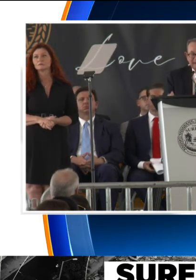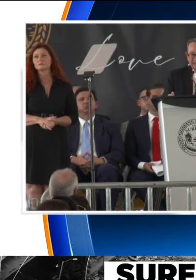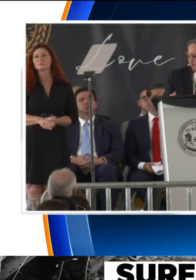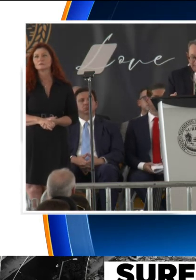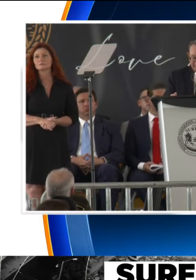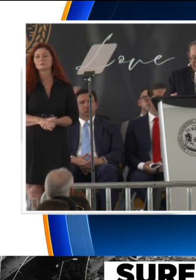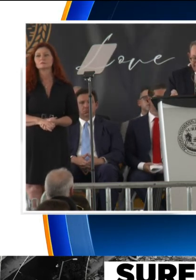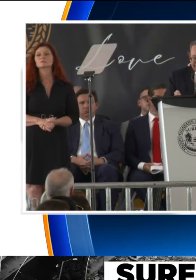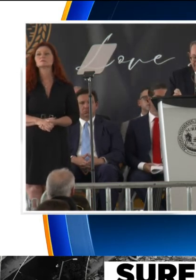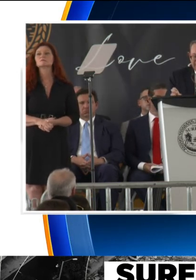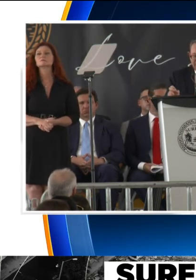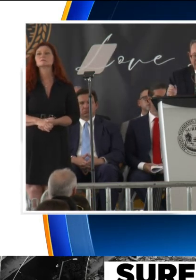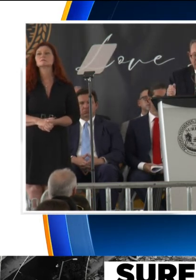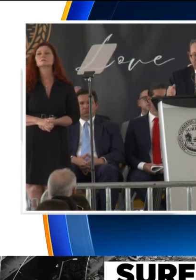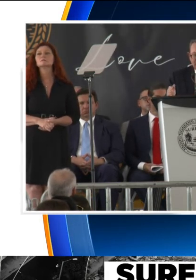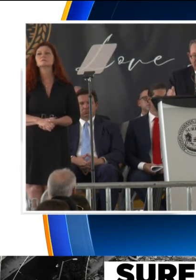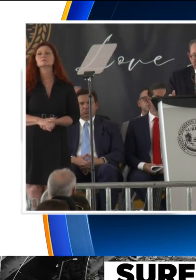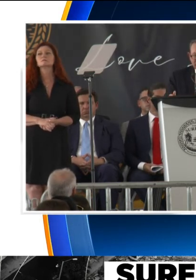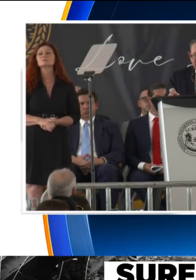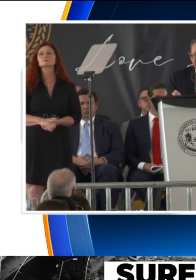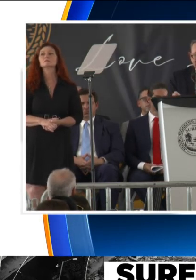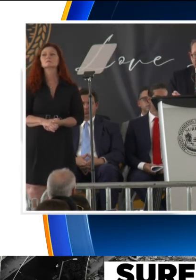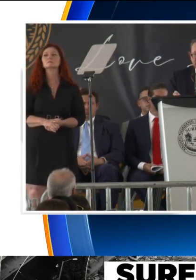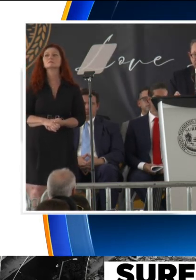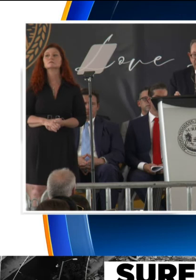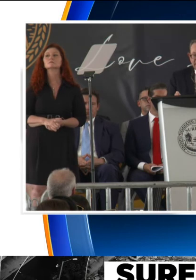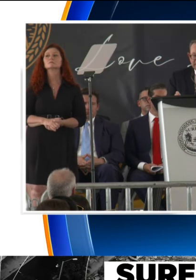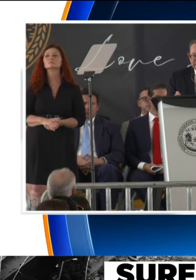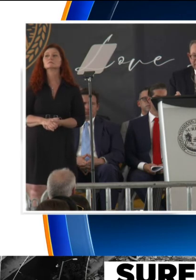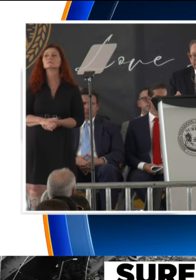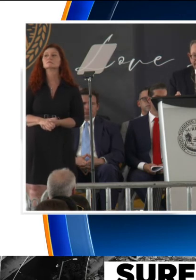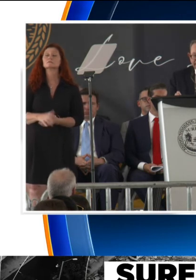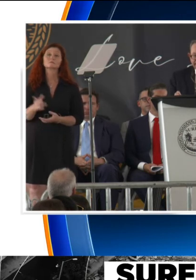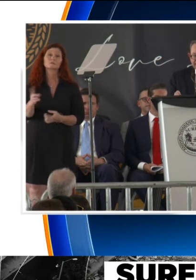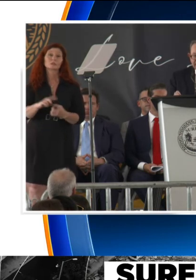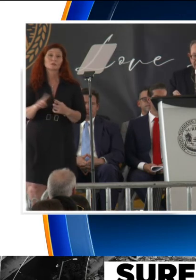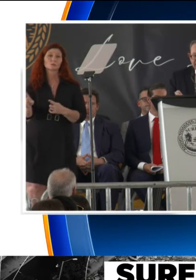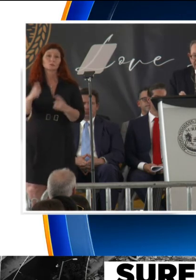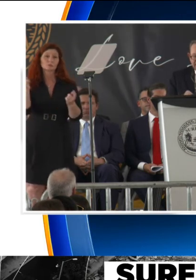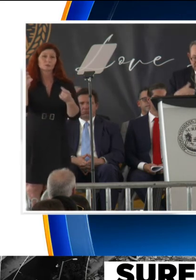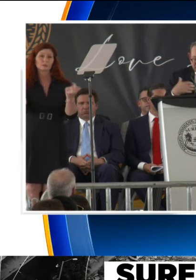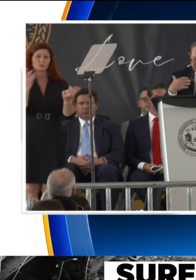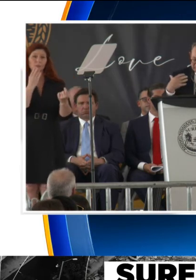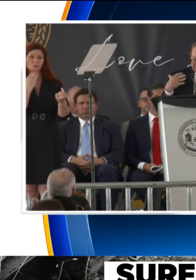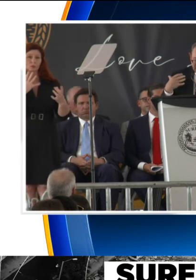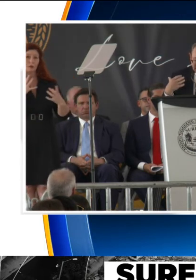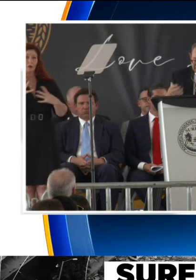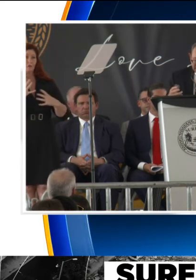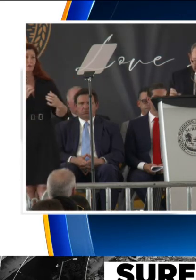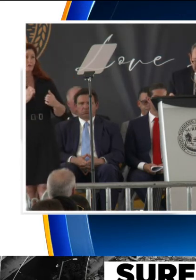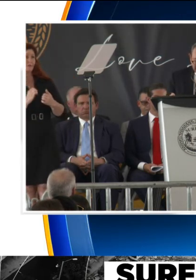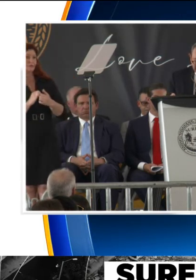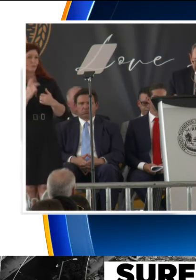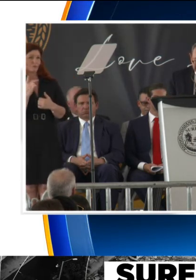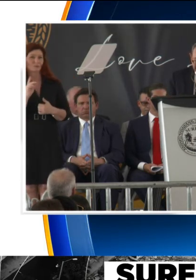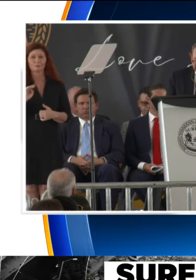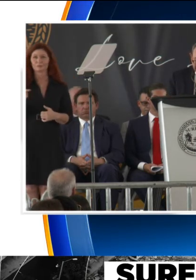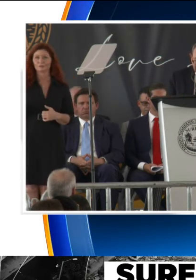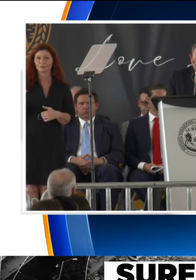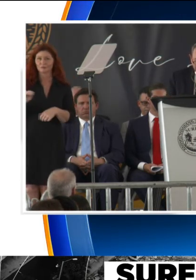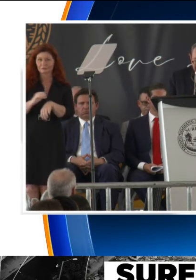And even we had Shabbos with the Prime Minister. These were unbelievable,